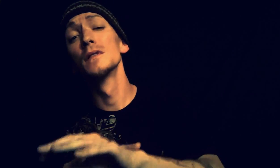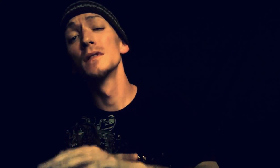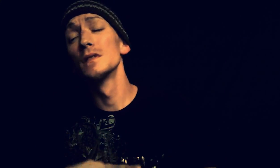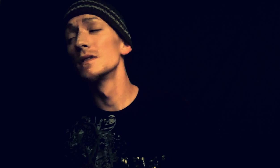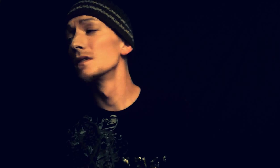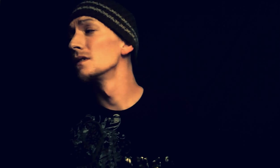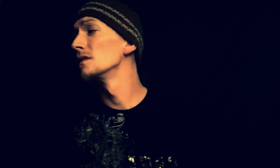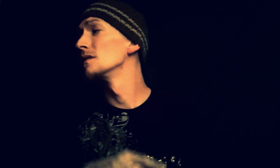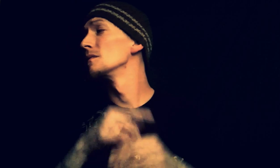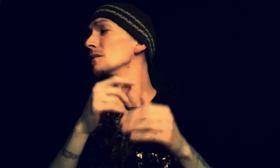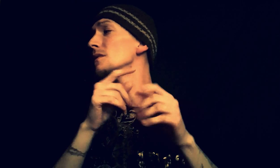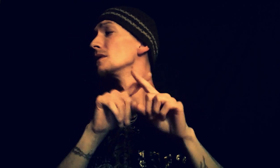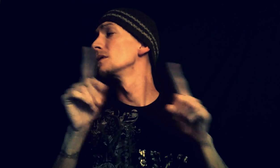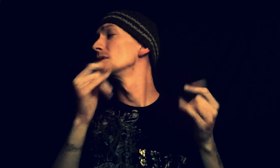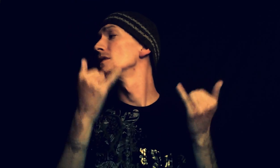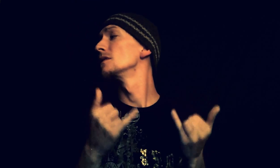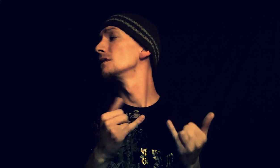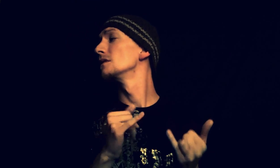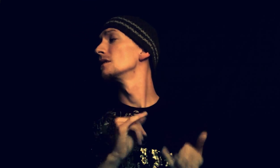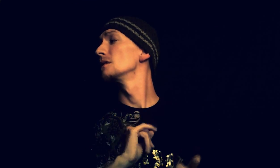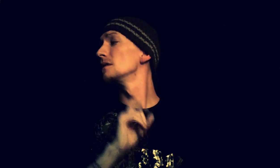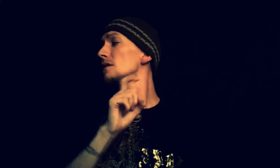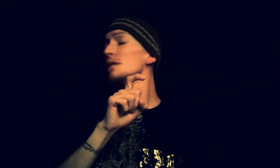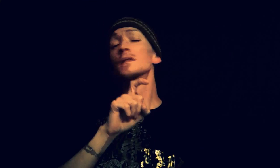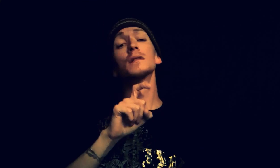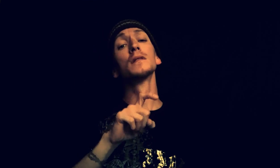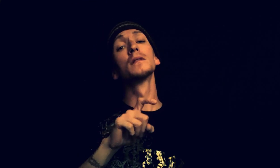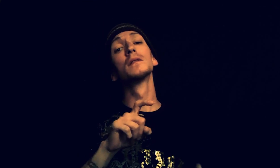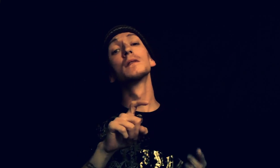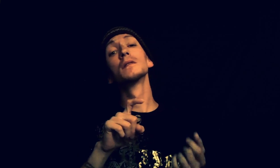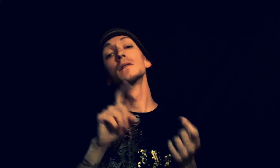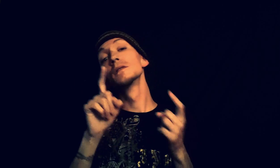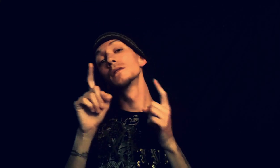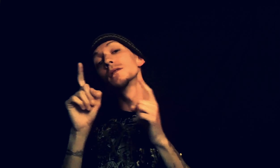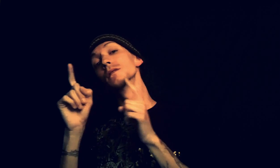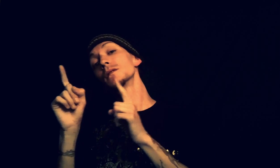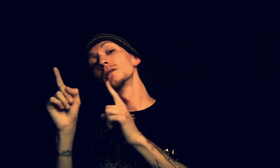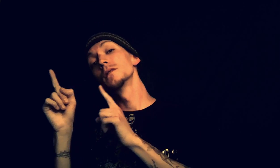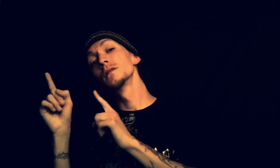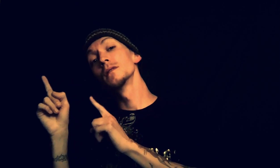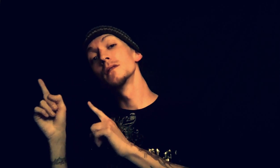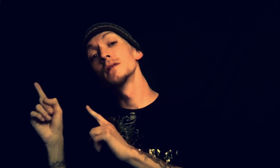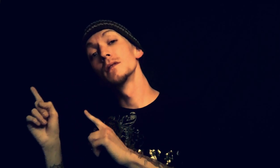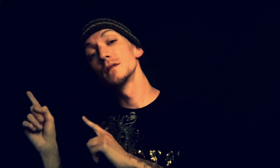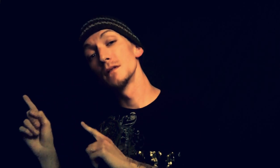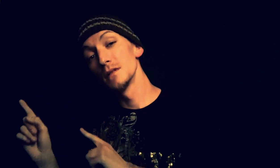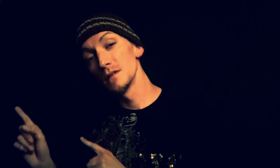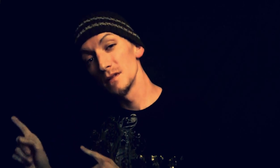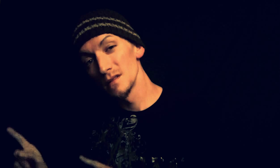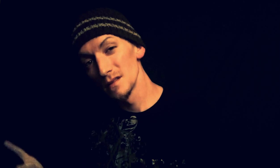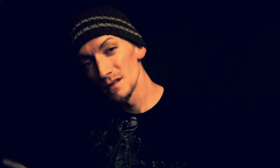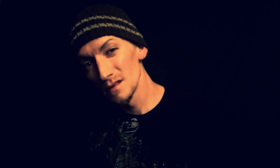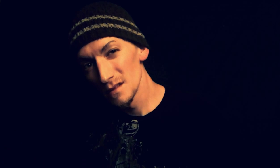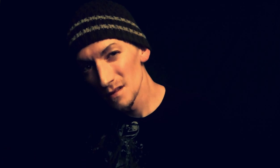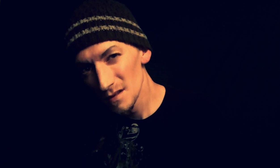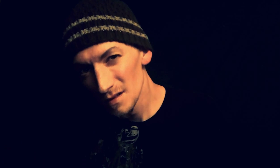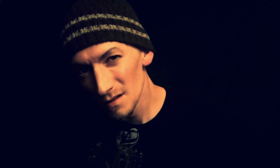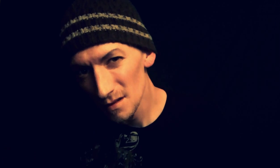But now I must be leaving I'm I'm